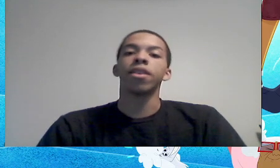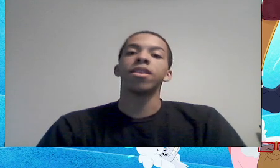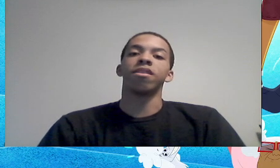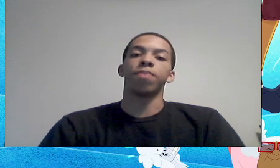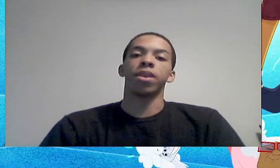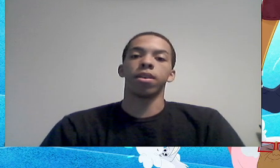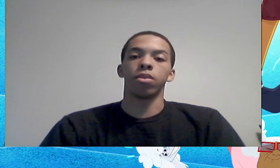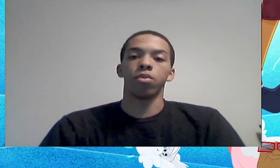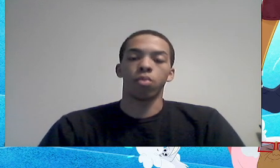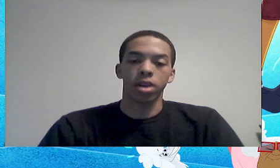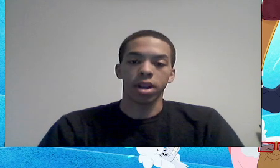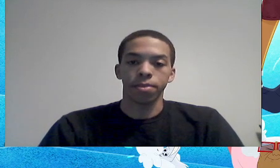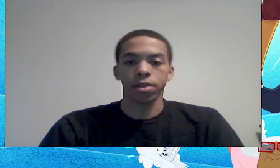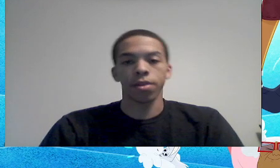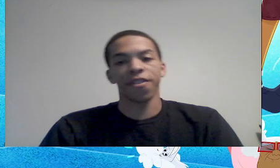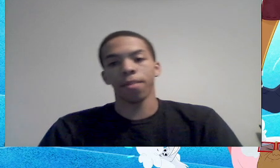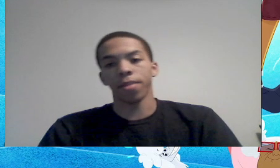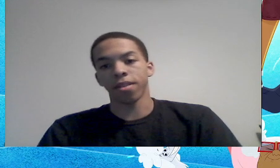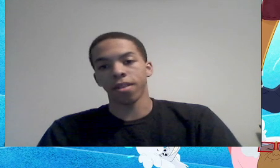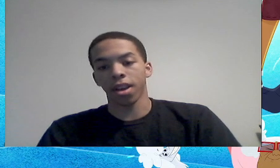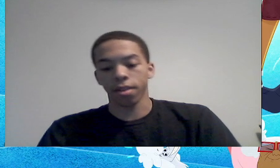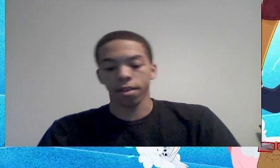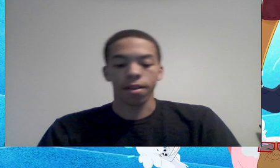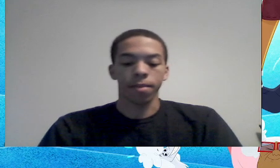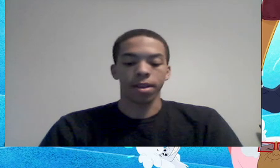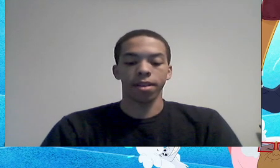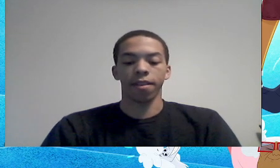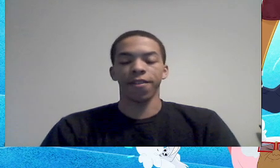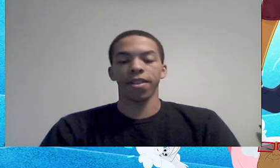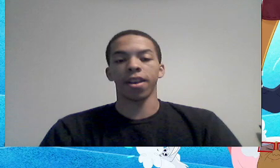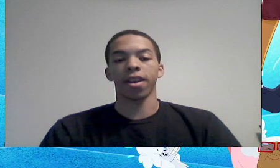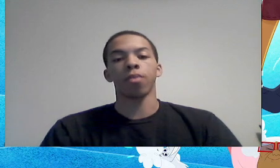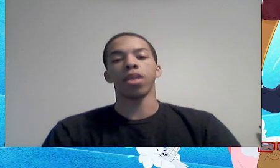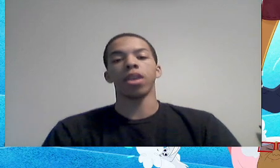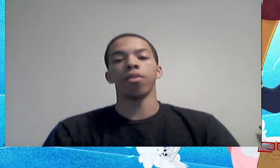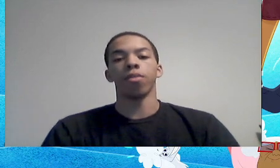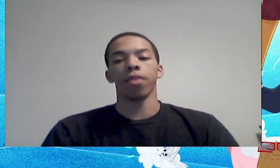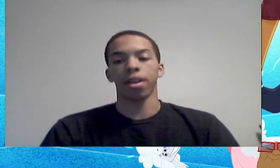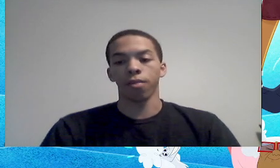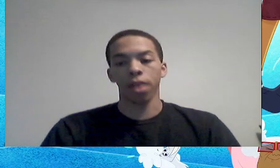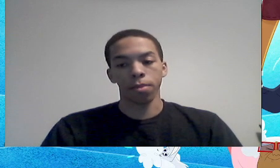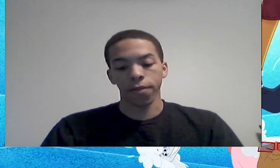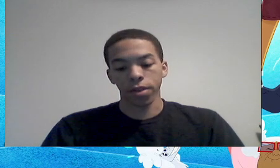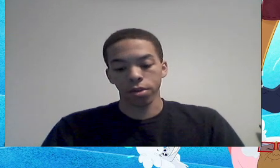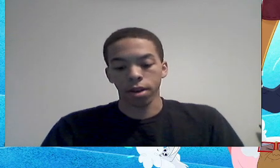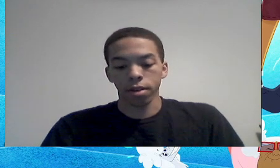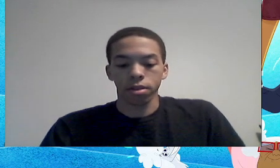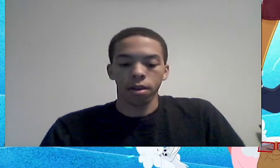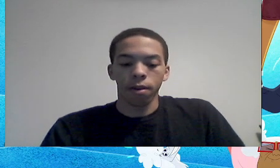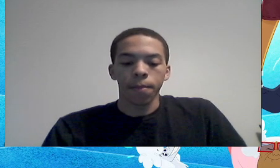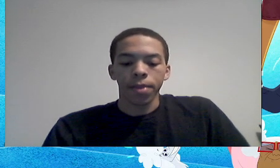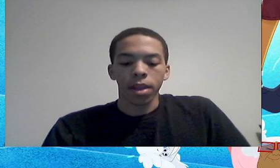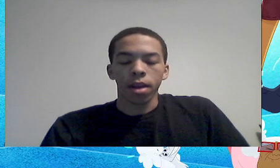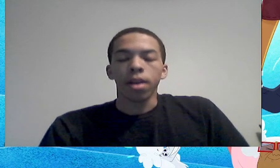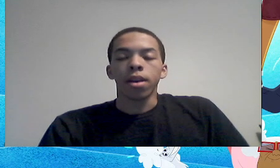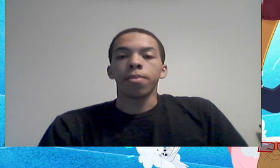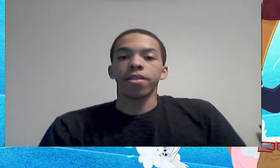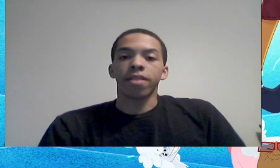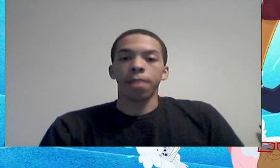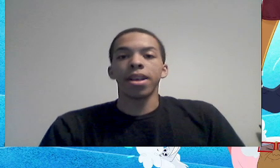minutes to speak on one episode and five minutes on the other. Because I feel like with either or, I can ramble for too long. So,